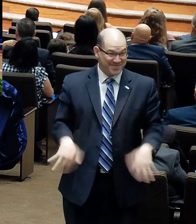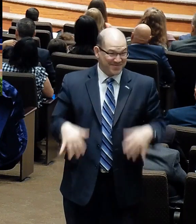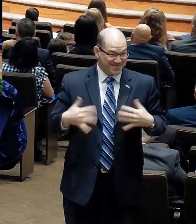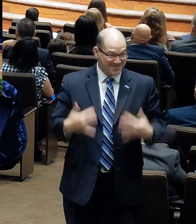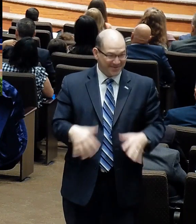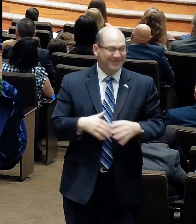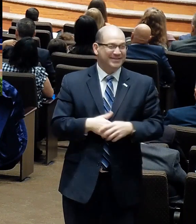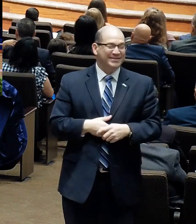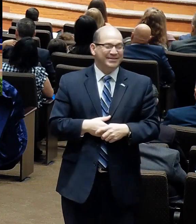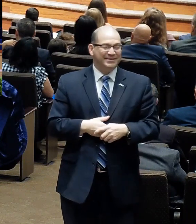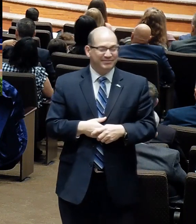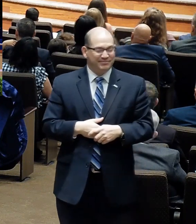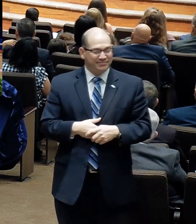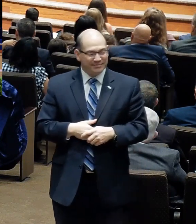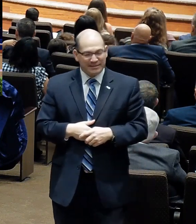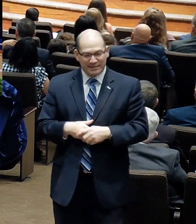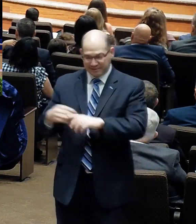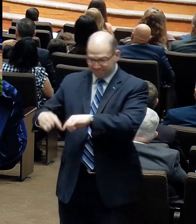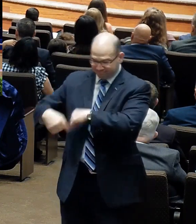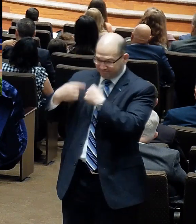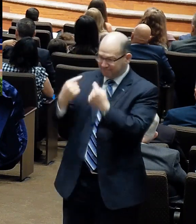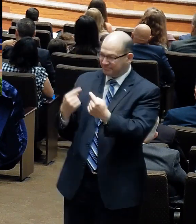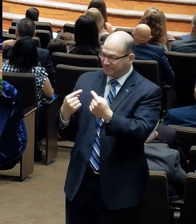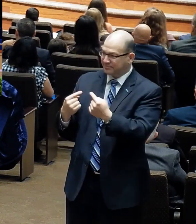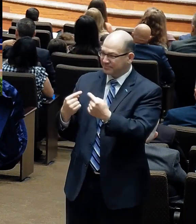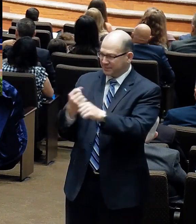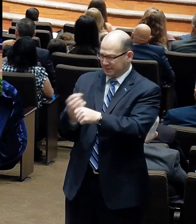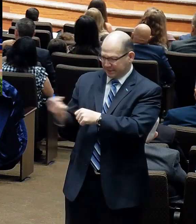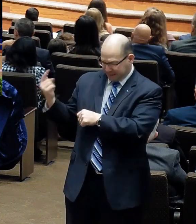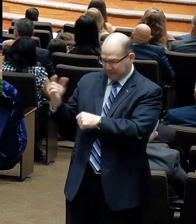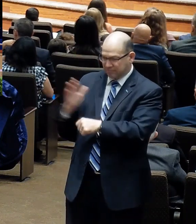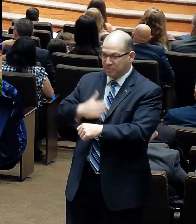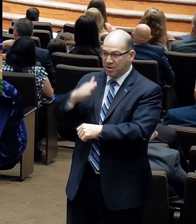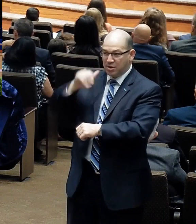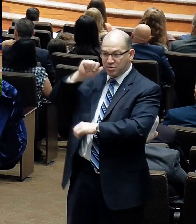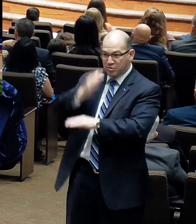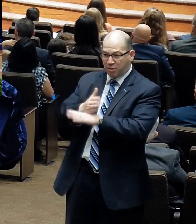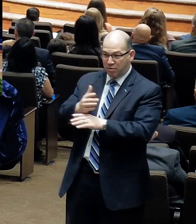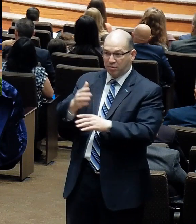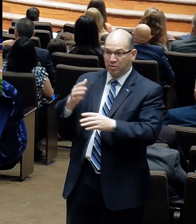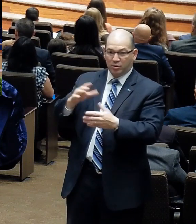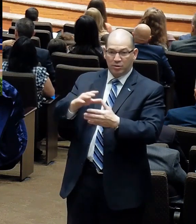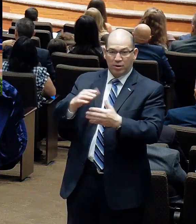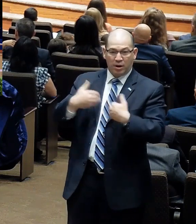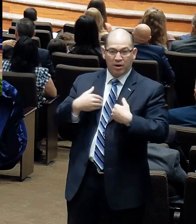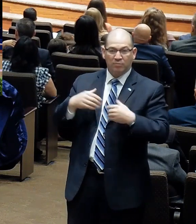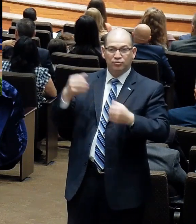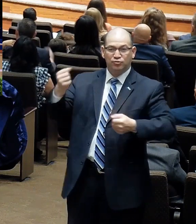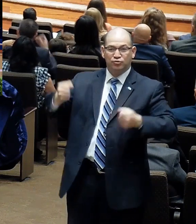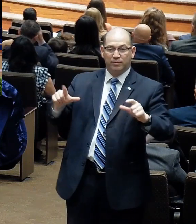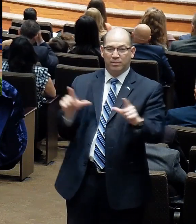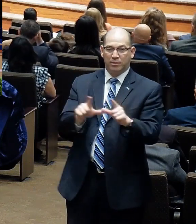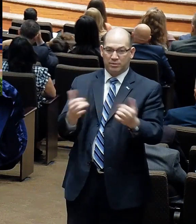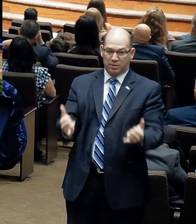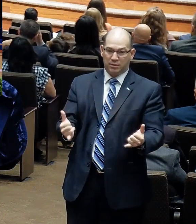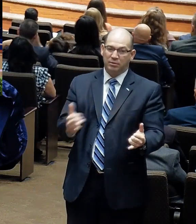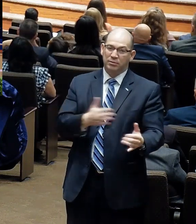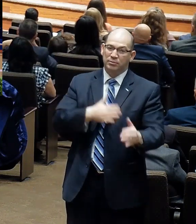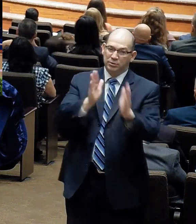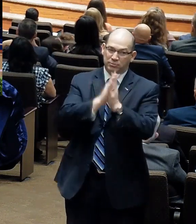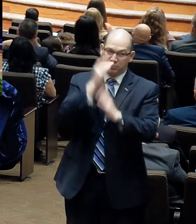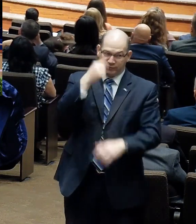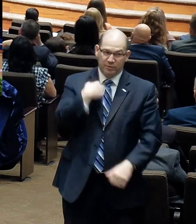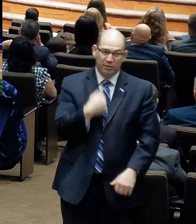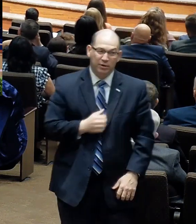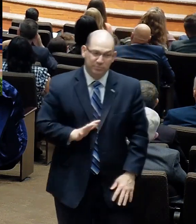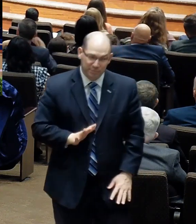And since that time, our oldest daughter has gotten her driver's license and y'all pray for us right now. If you're wondering, you're